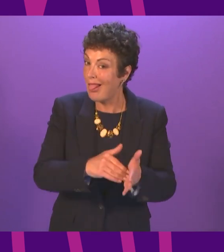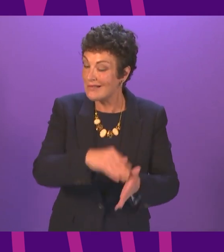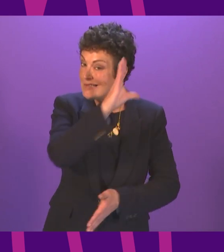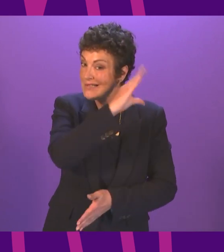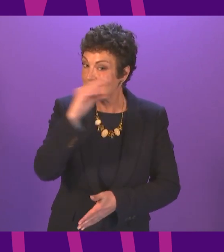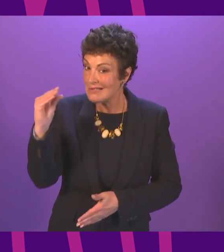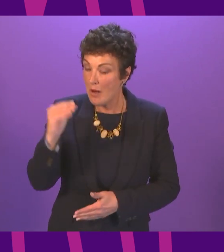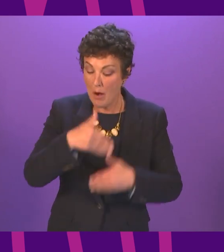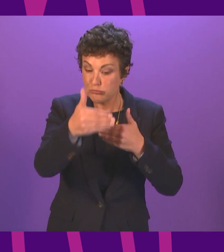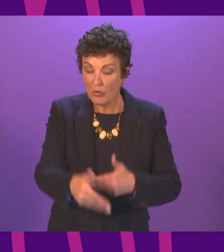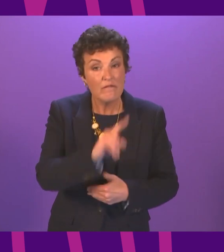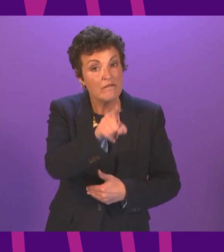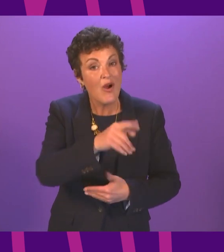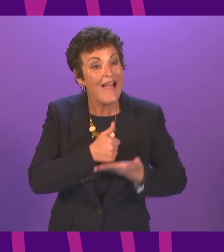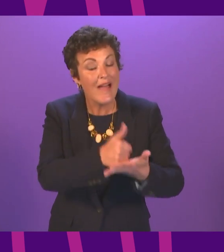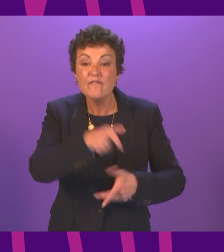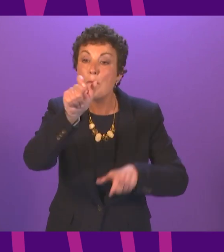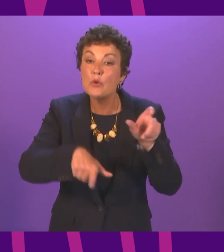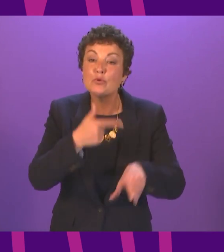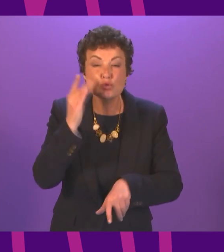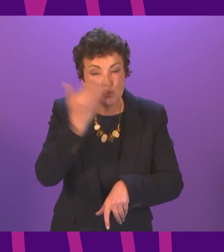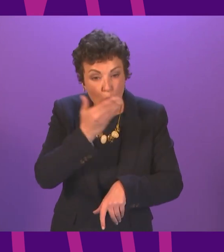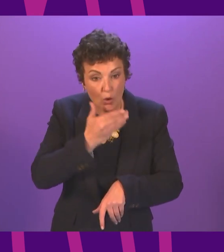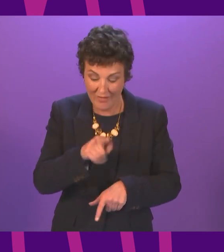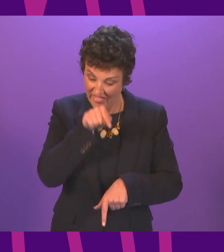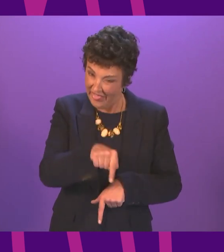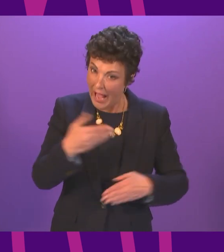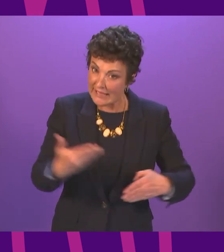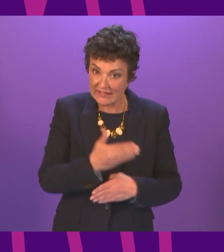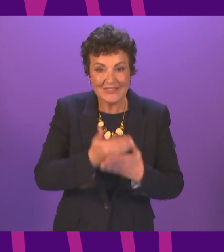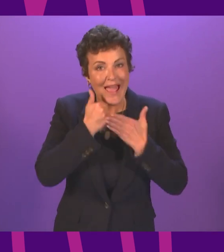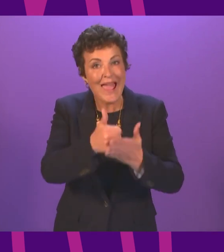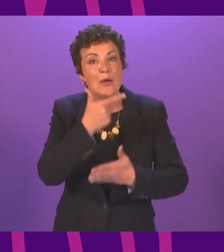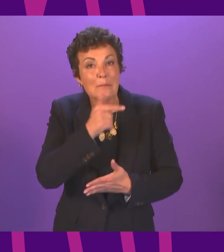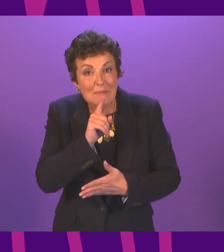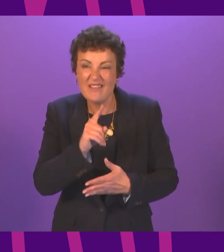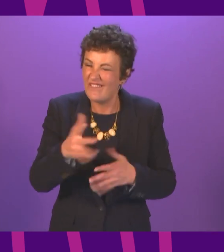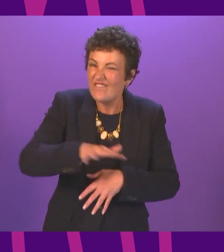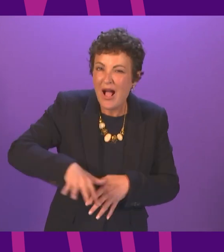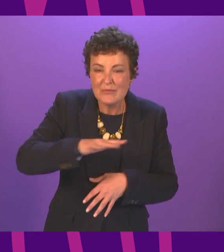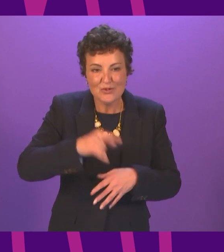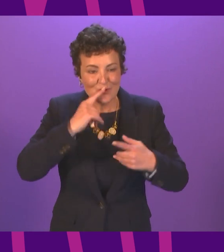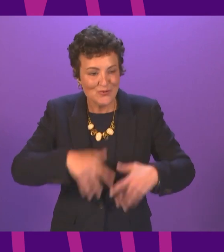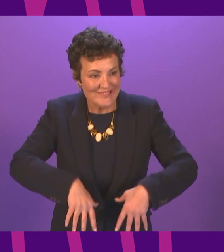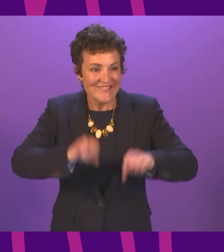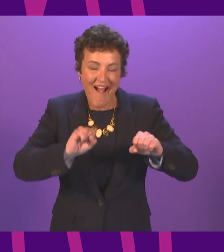summer programme of help for pupils, supporting activities that allow our children and families a much-deserved chance to